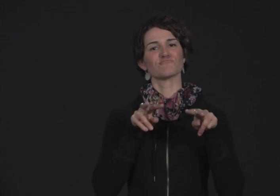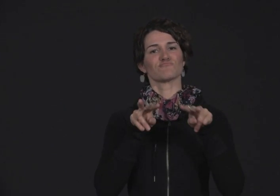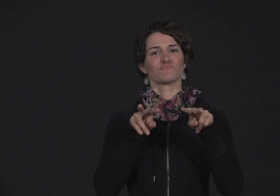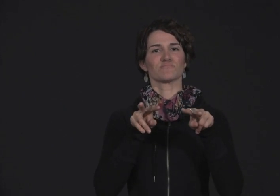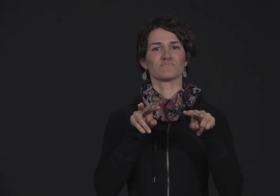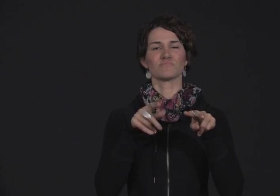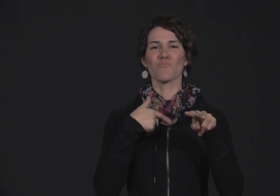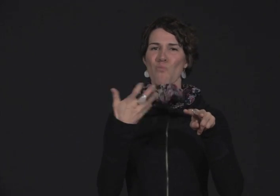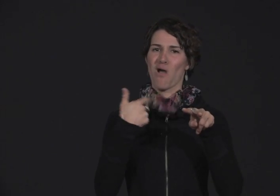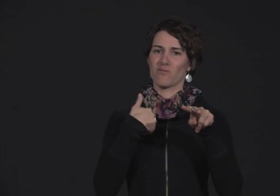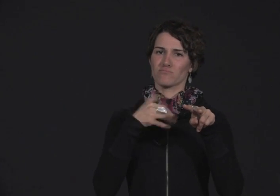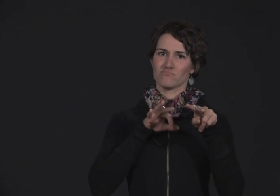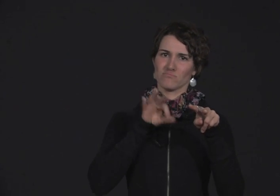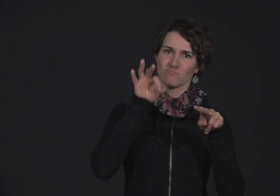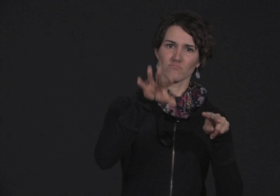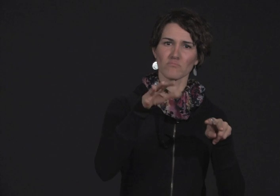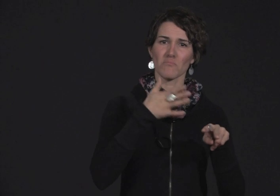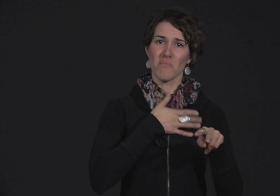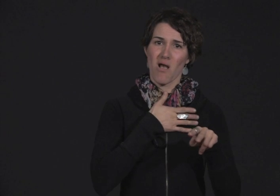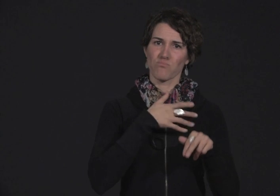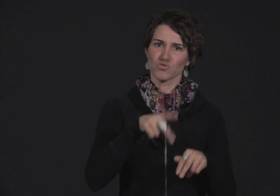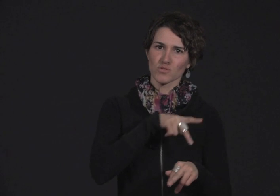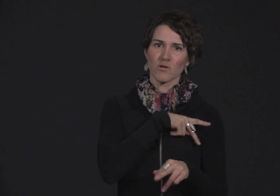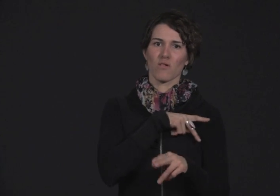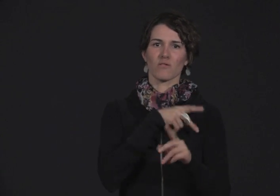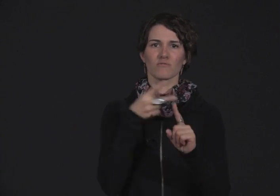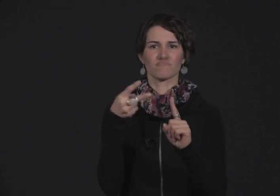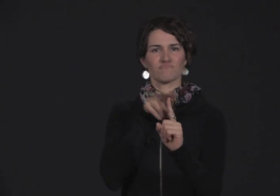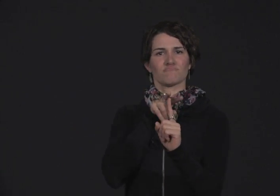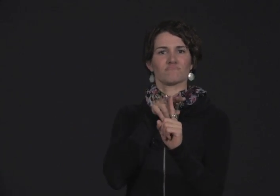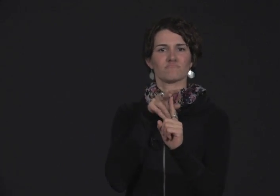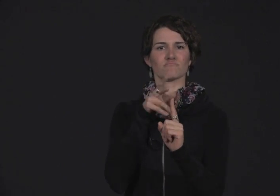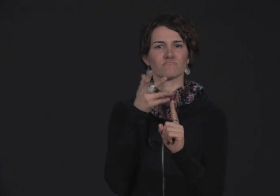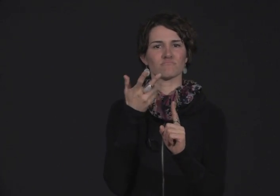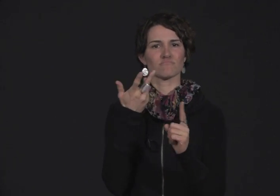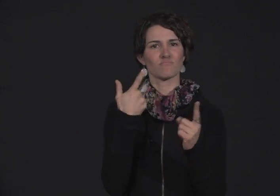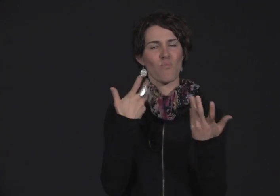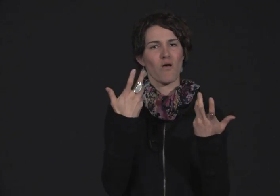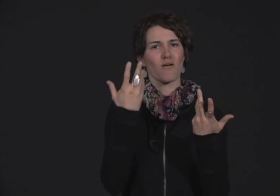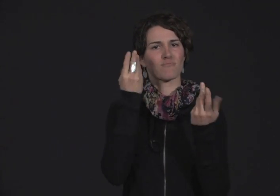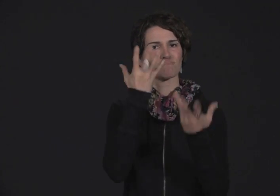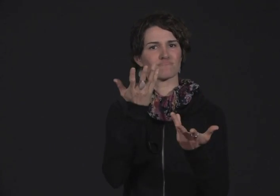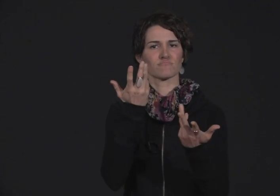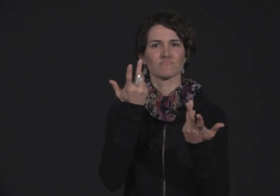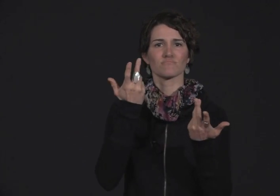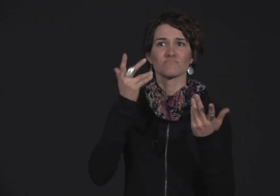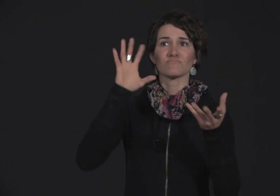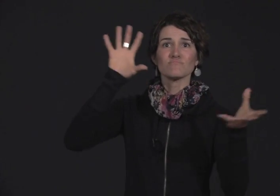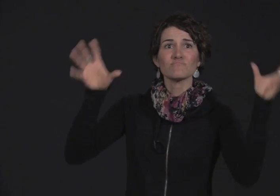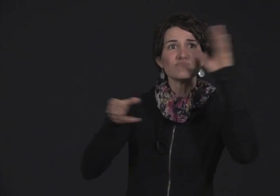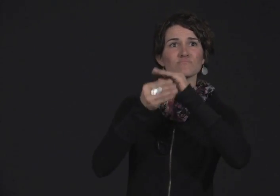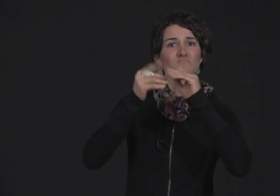I'm taking a look at it from a participant perspective as an audience member, and I thought I would just give you my take on it.